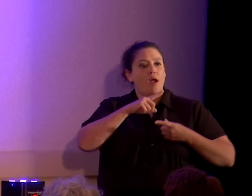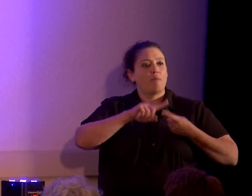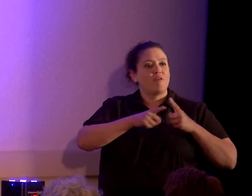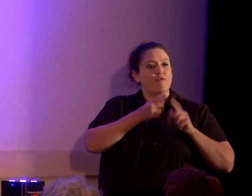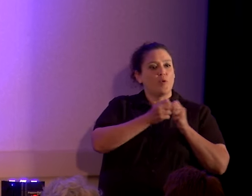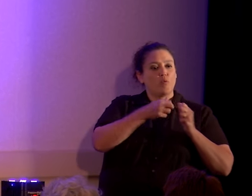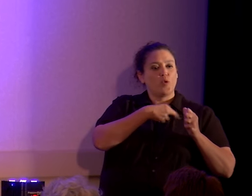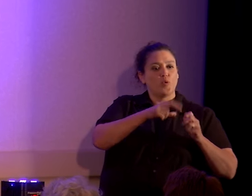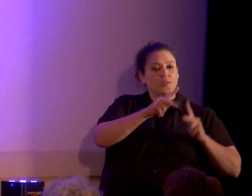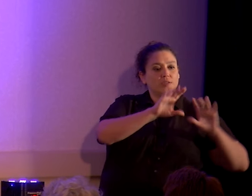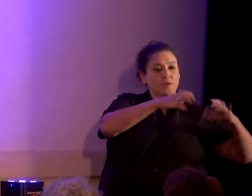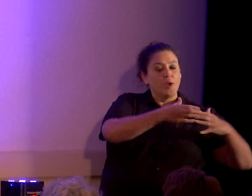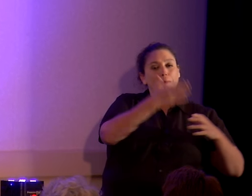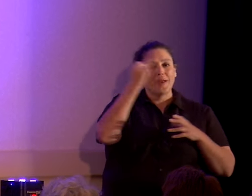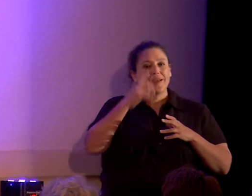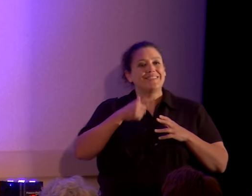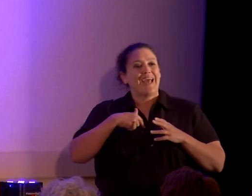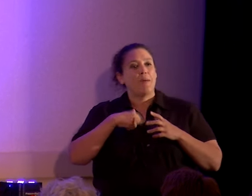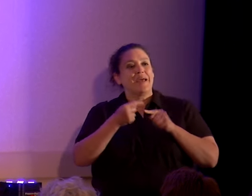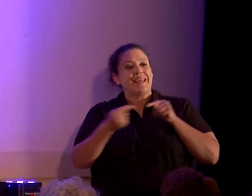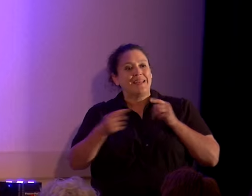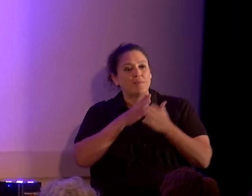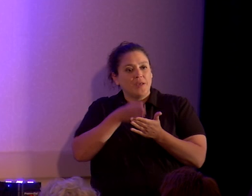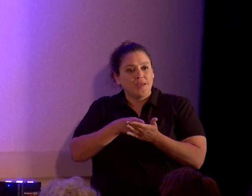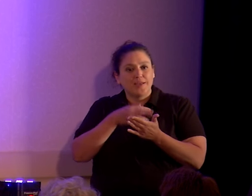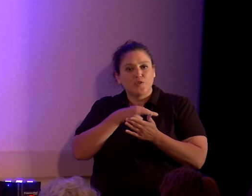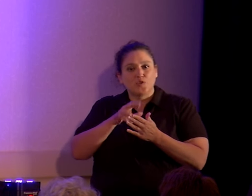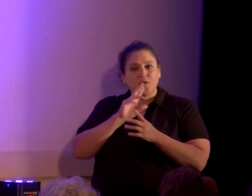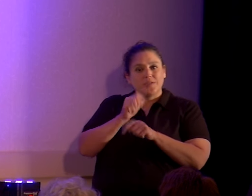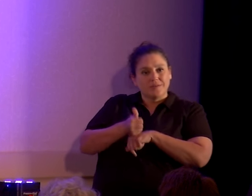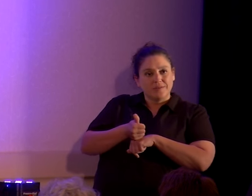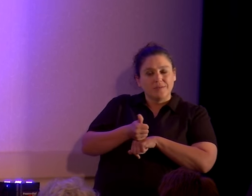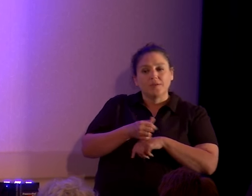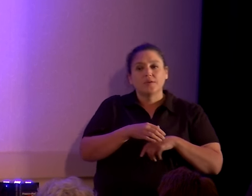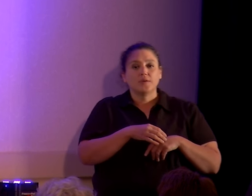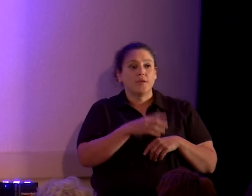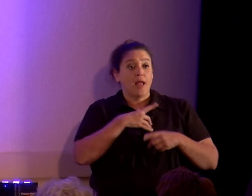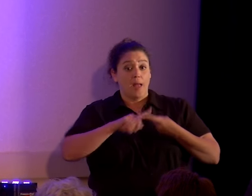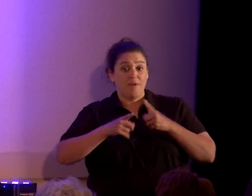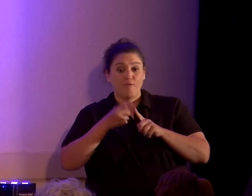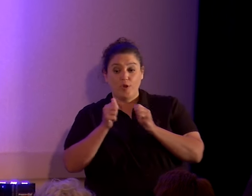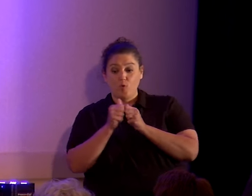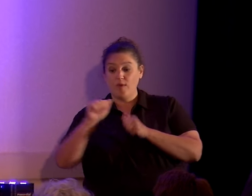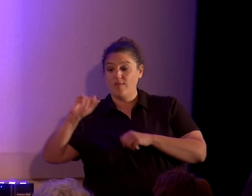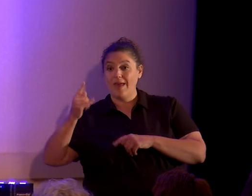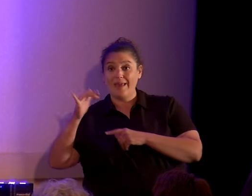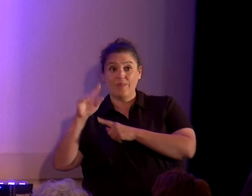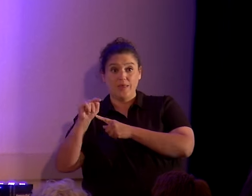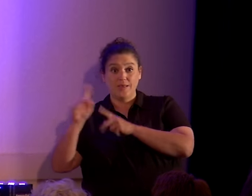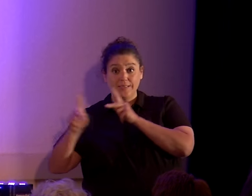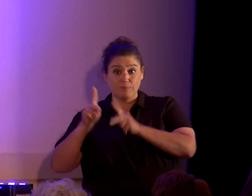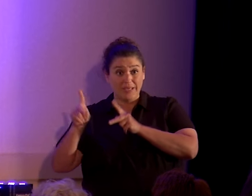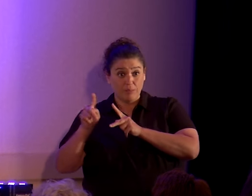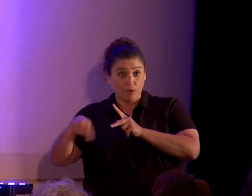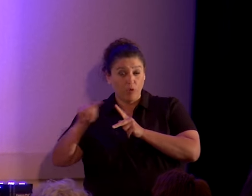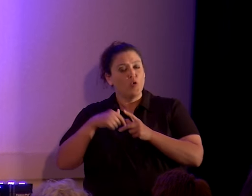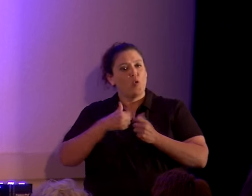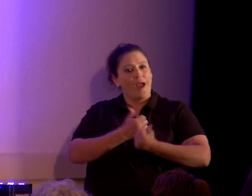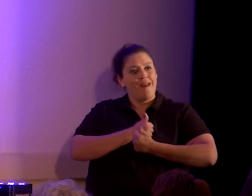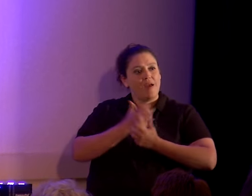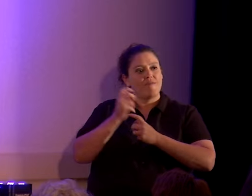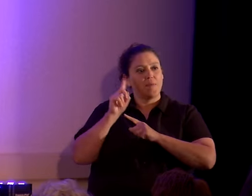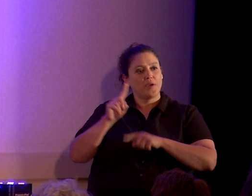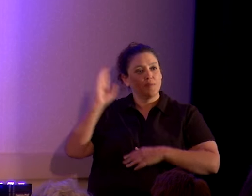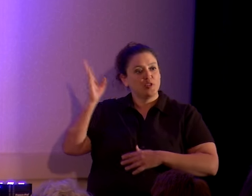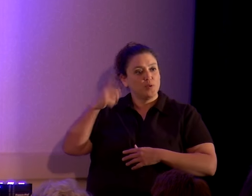by being an enemy to religion. And I'm also a friend to the atheist people that I love and come and speak to